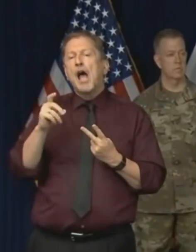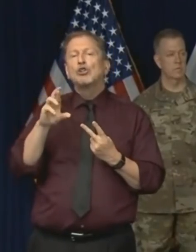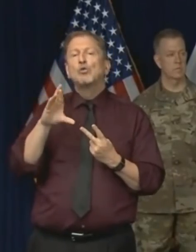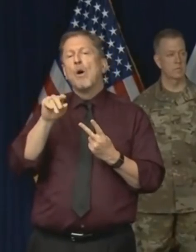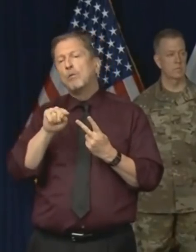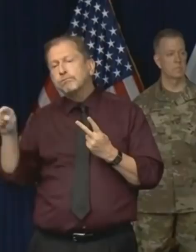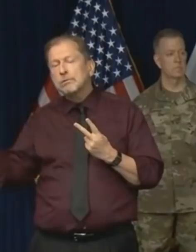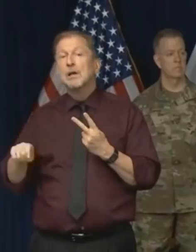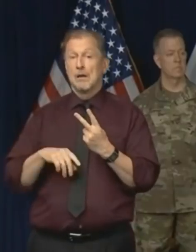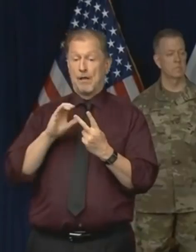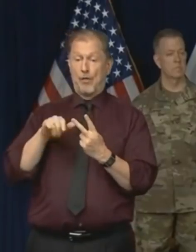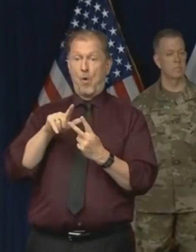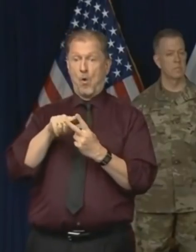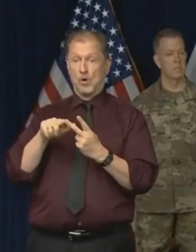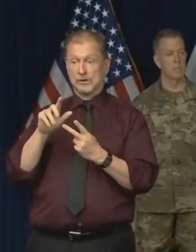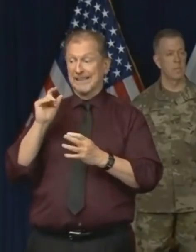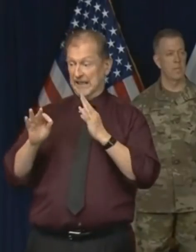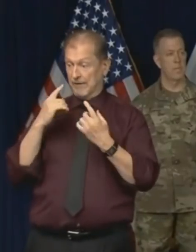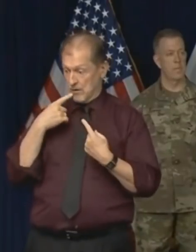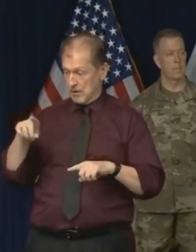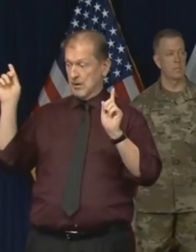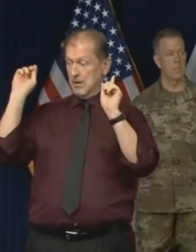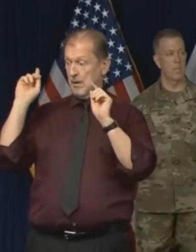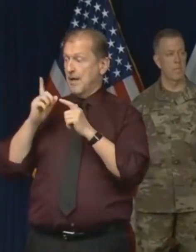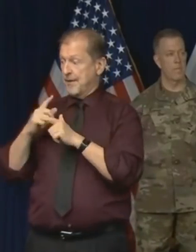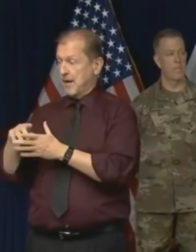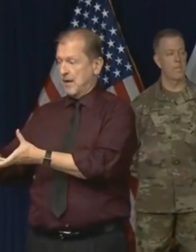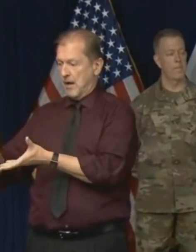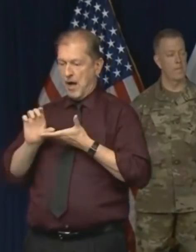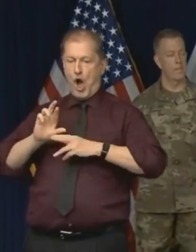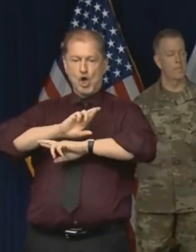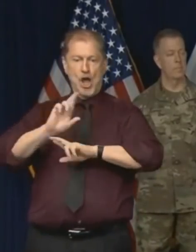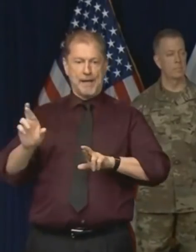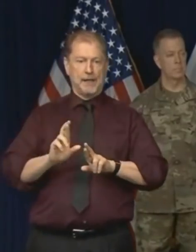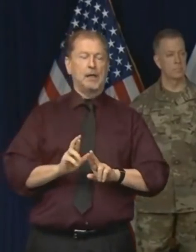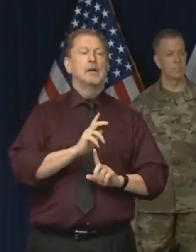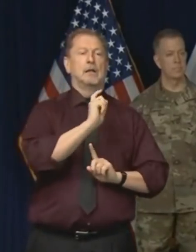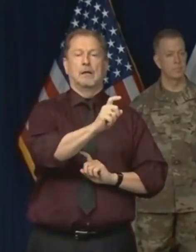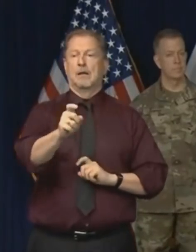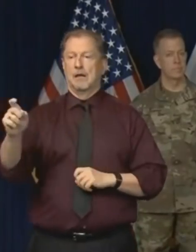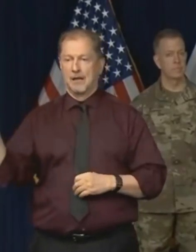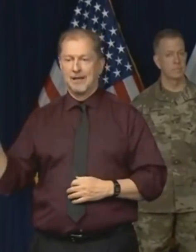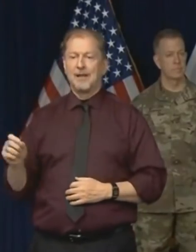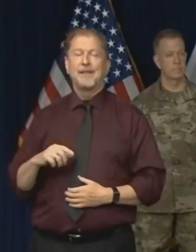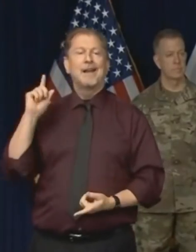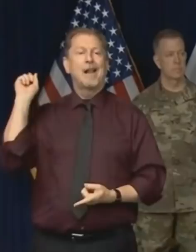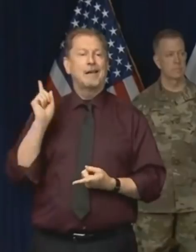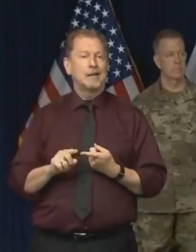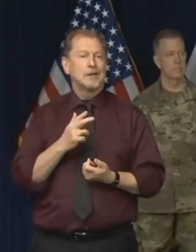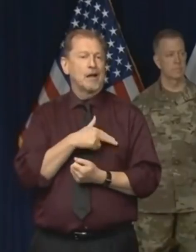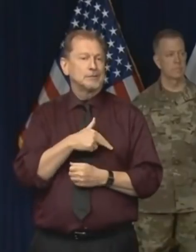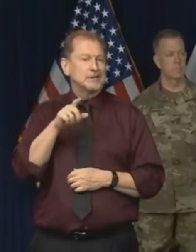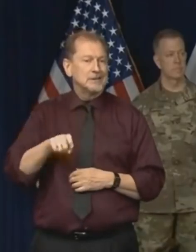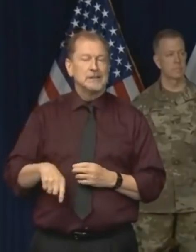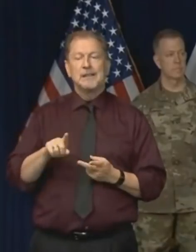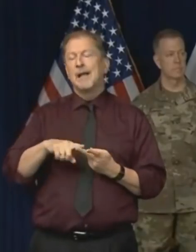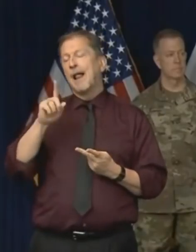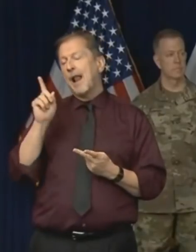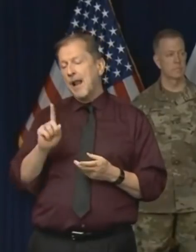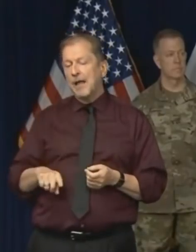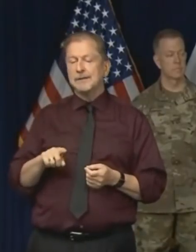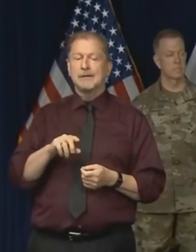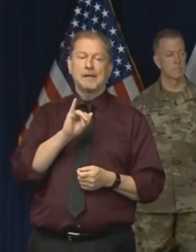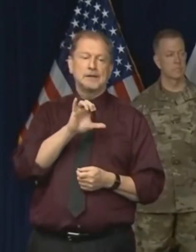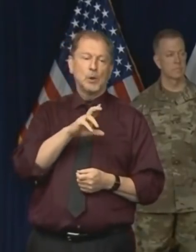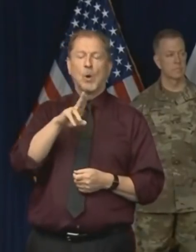keep fewer people from going to the hospital, and therefore fewer people going into ICU beds and fewer people getting ventilators, then I think those three things